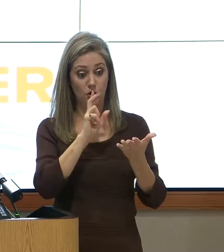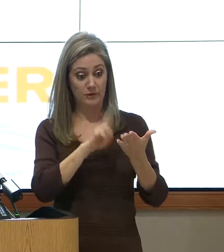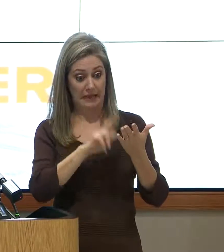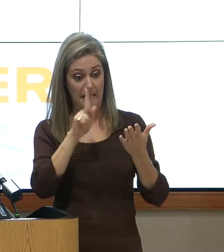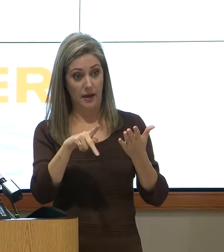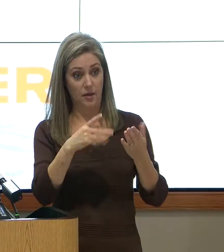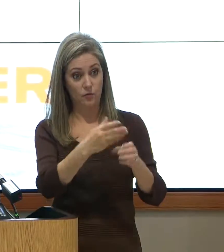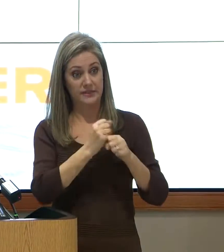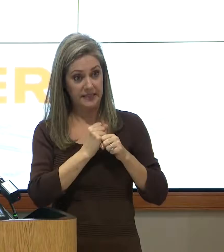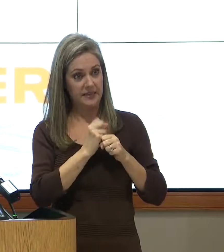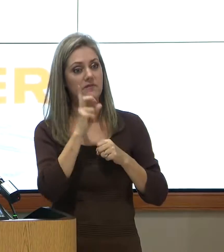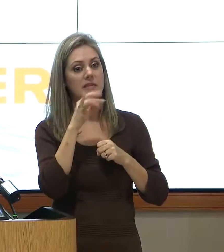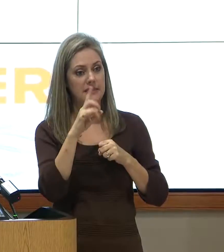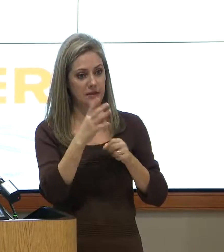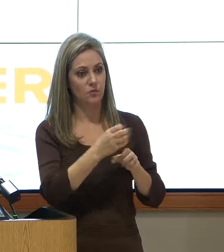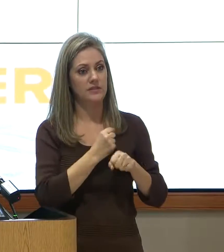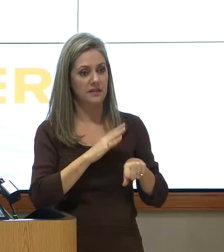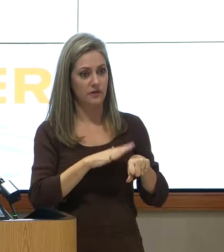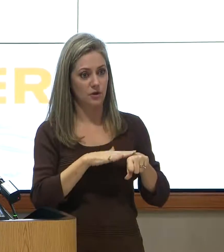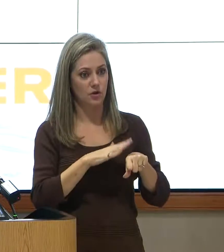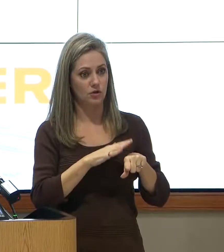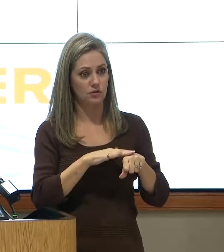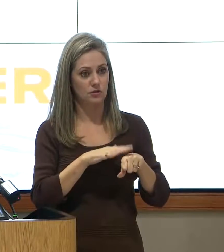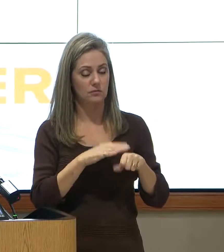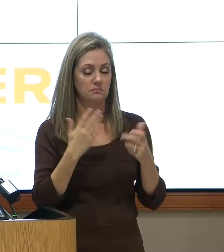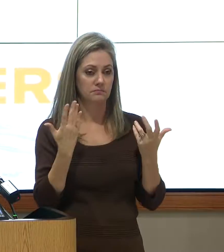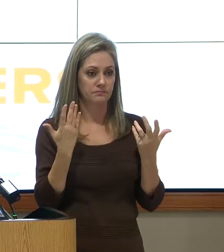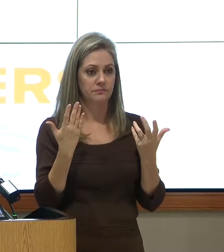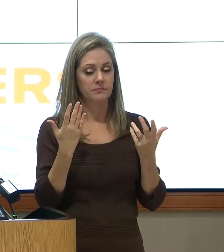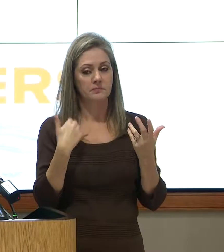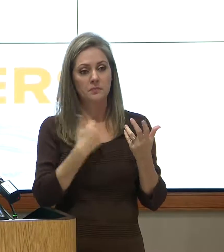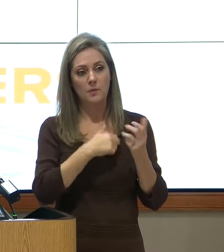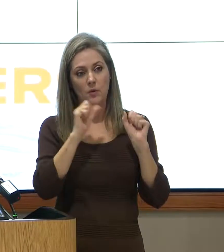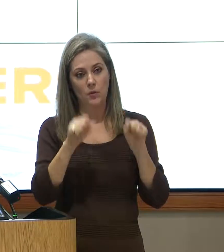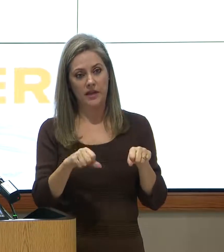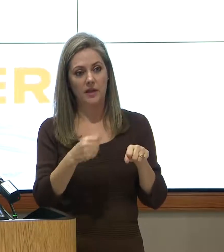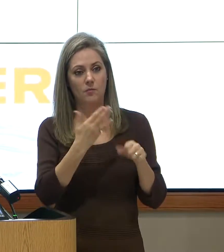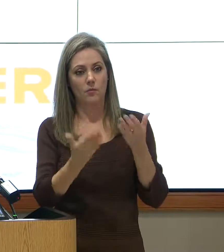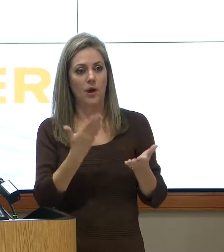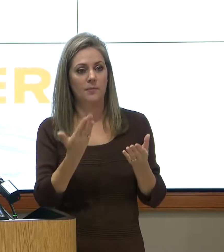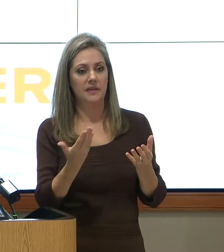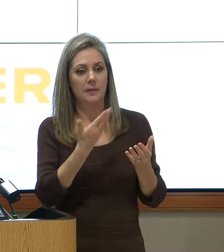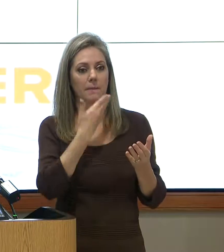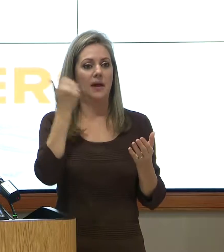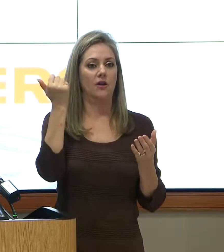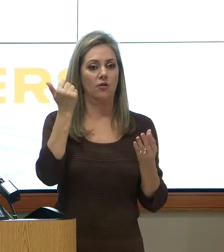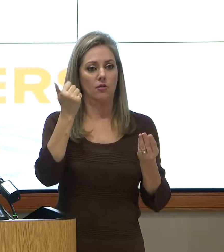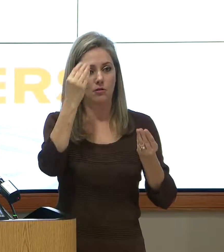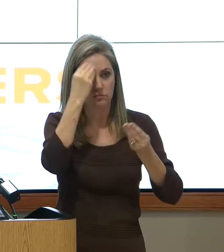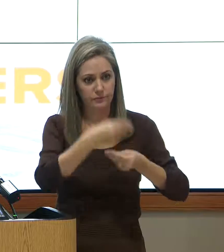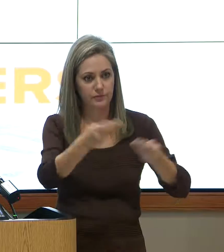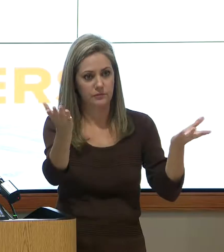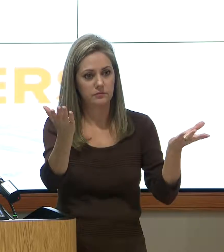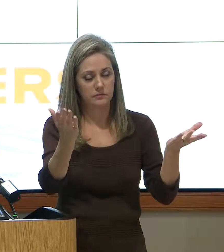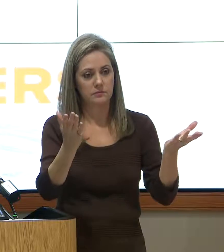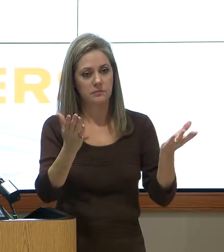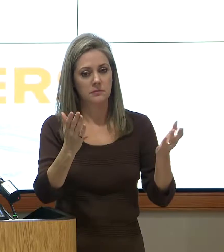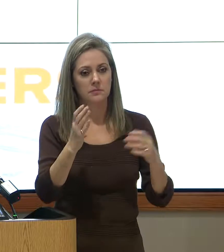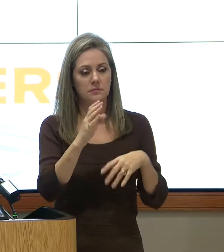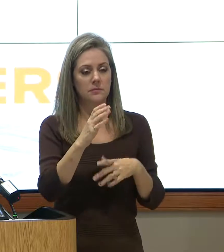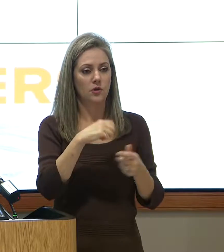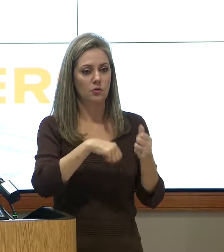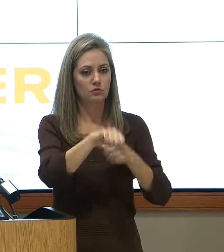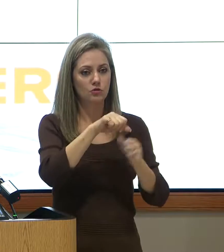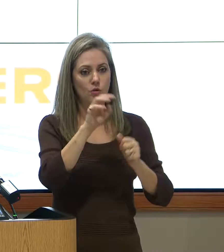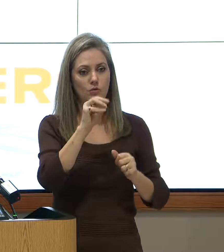alerts were receiving them. Obviously, I think we could expand our footprint to better push out that information. Social media